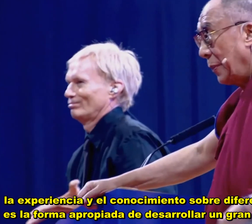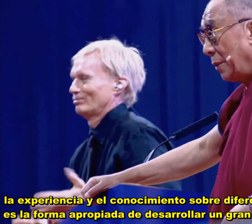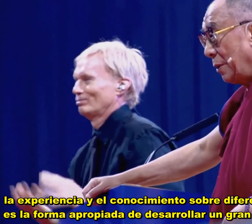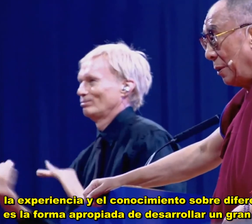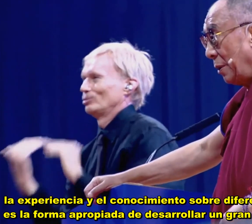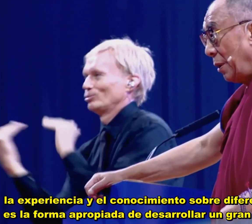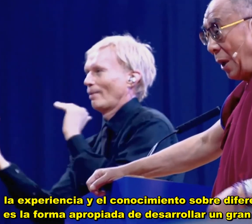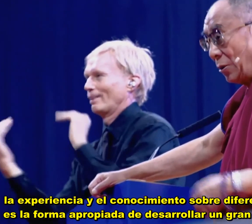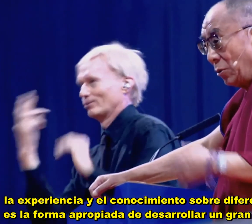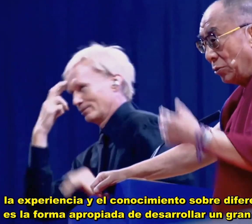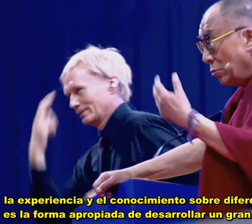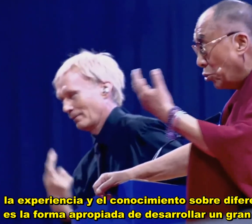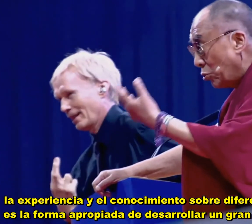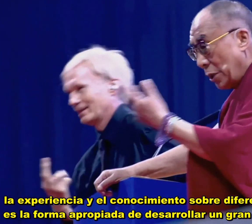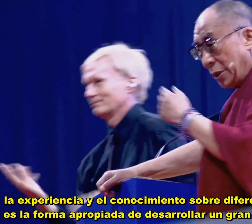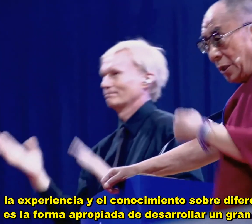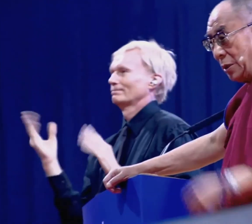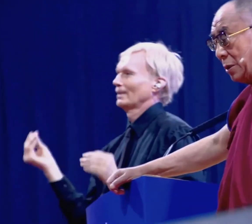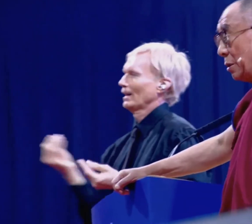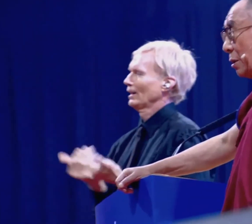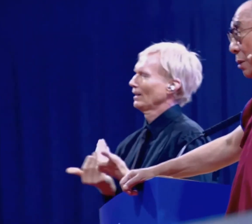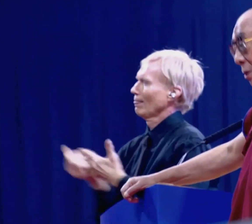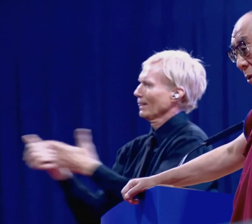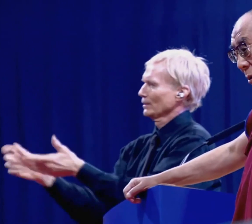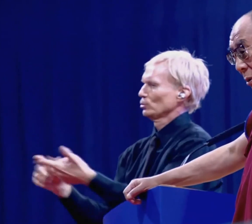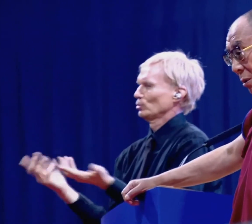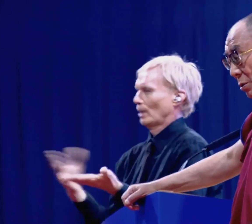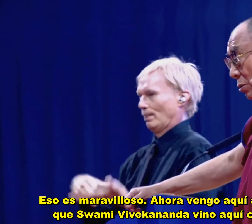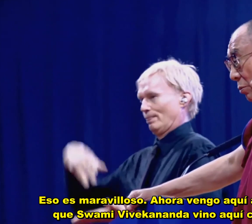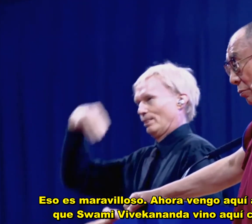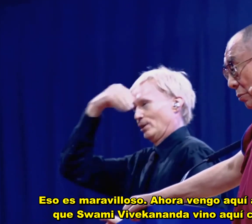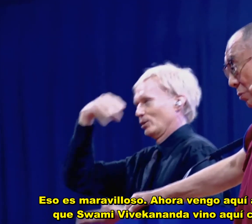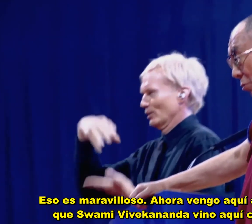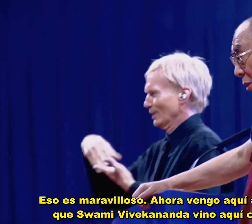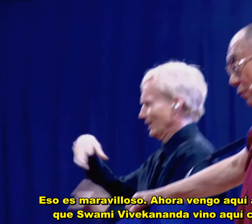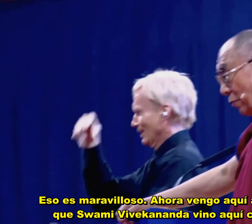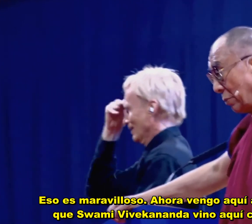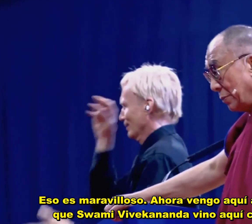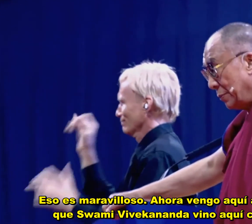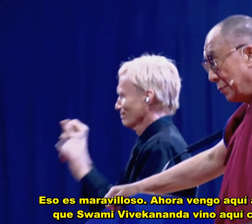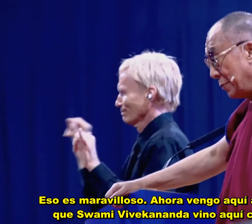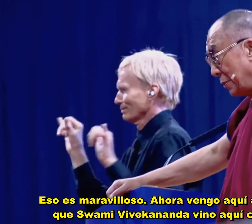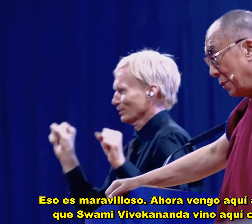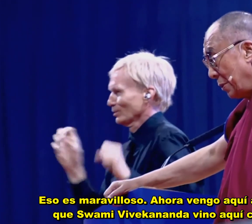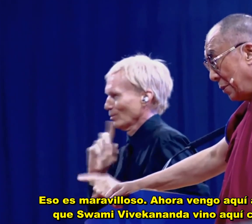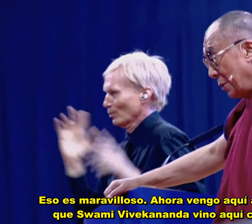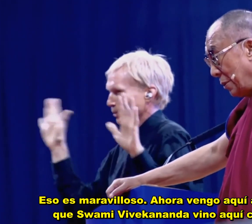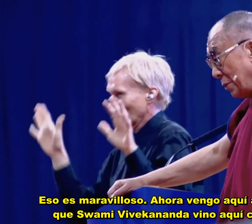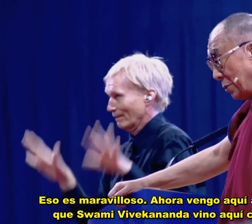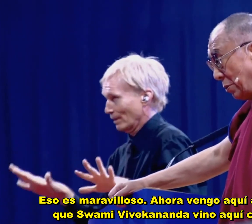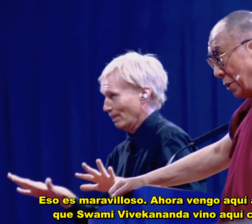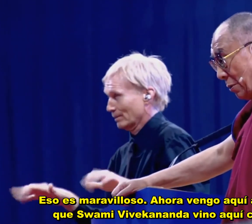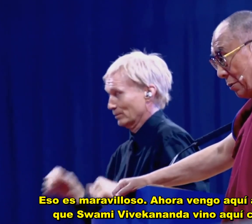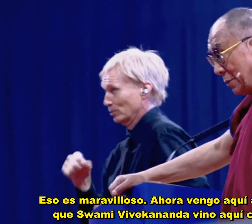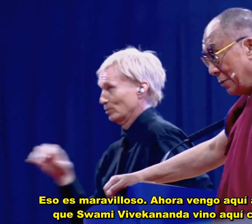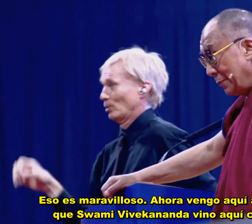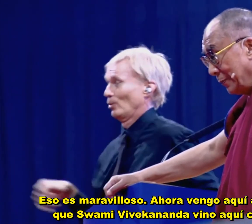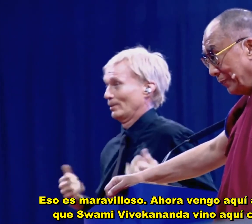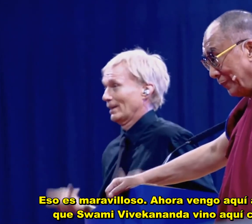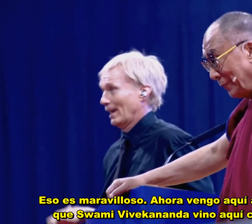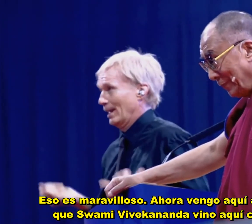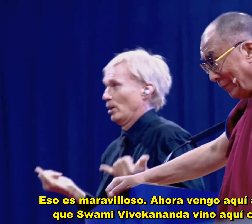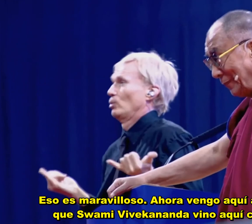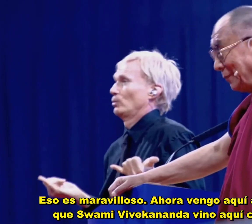and also mutual learning. So, wonderful. So now,